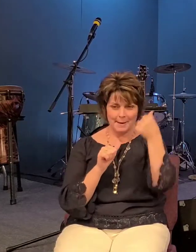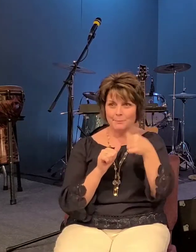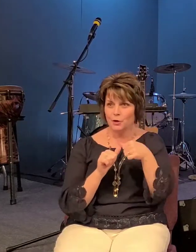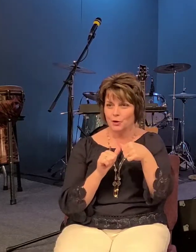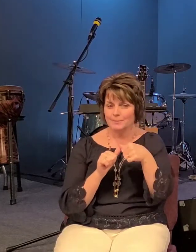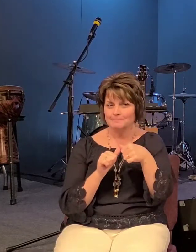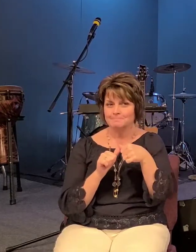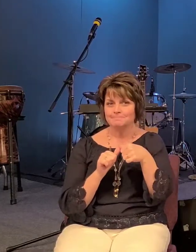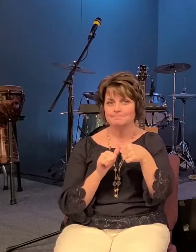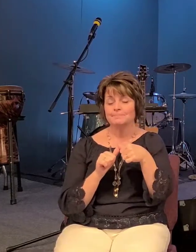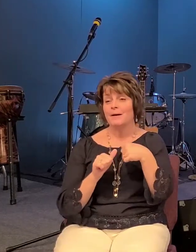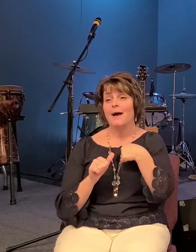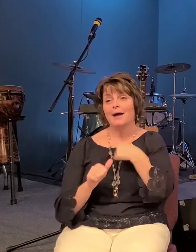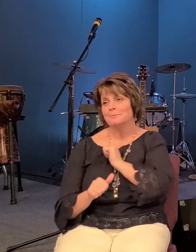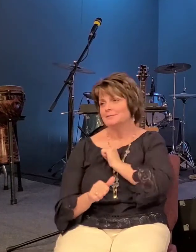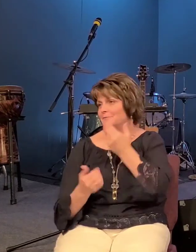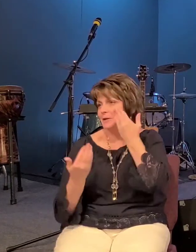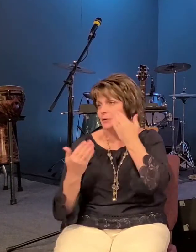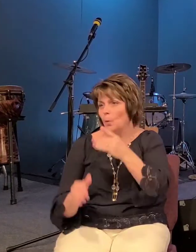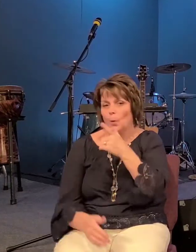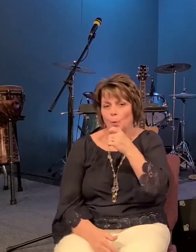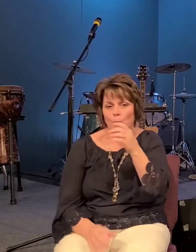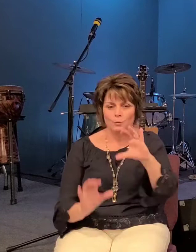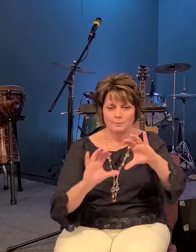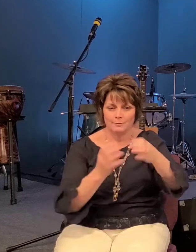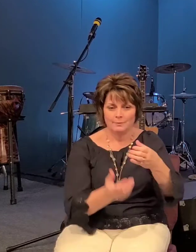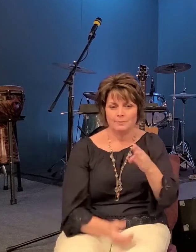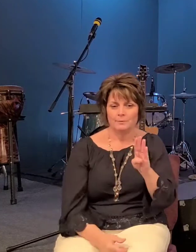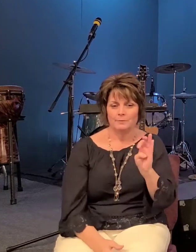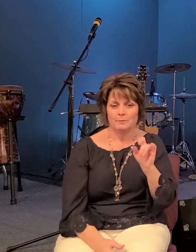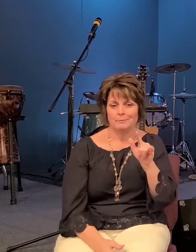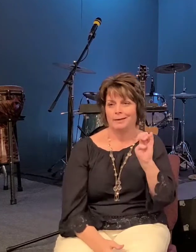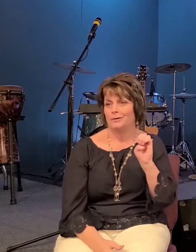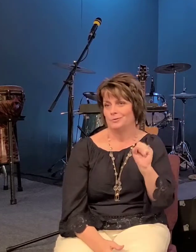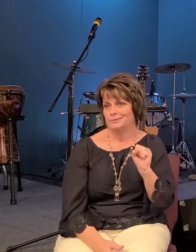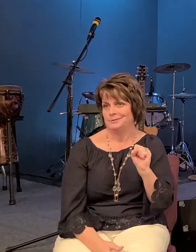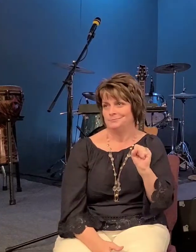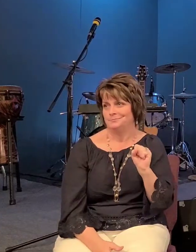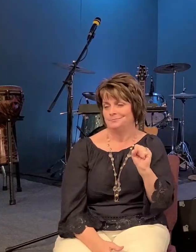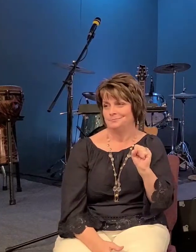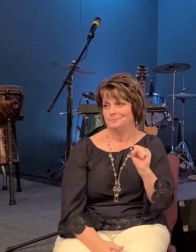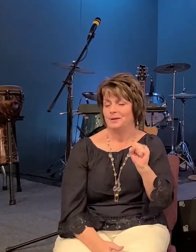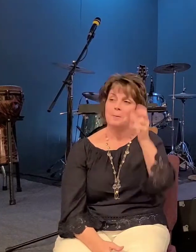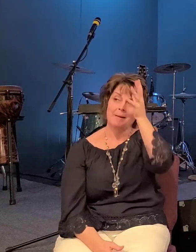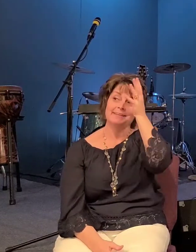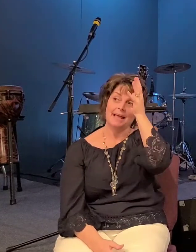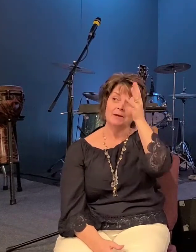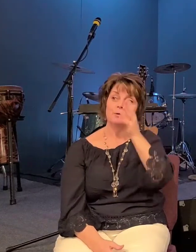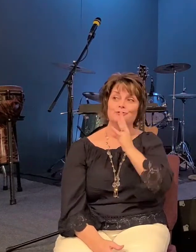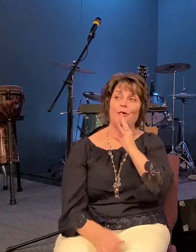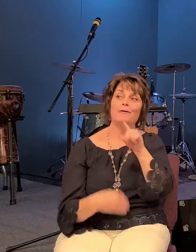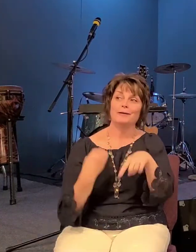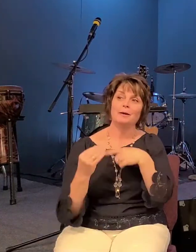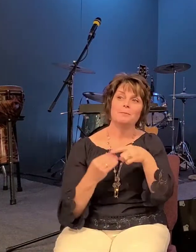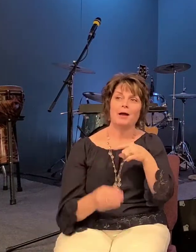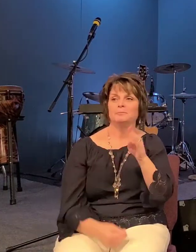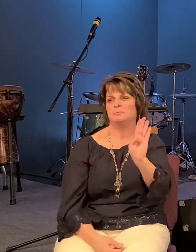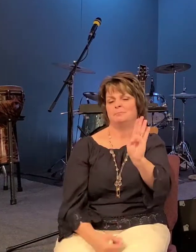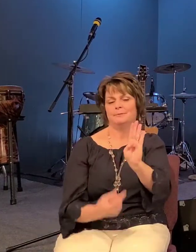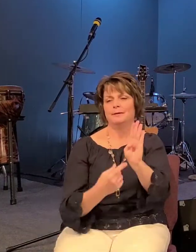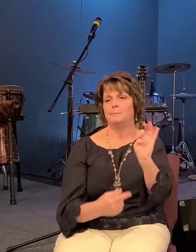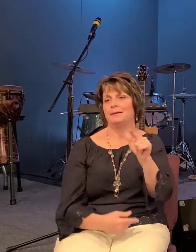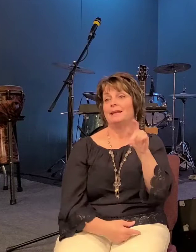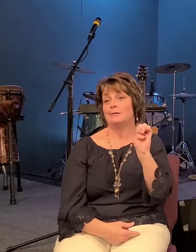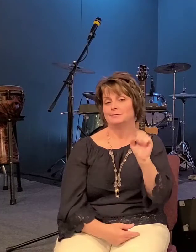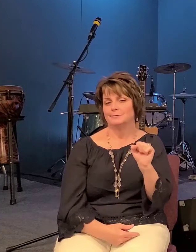i didn't even know who the beatles were and my my dad was talking about the beatles and particularly how